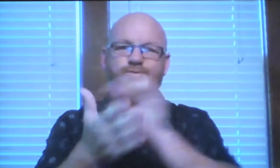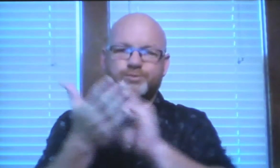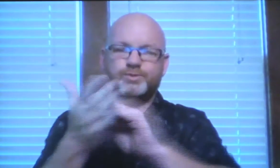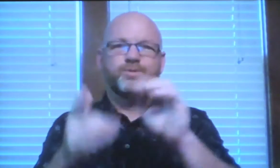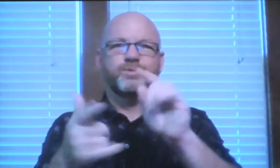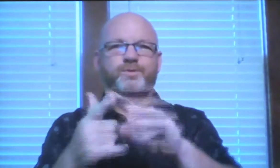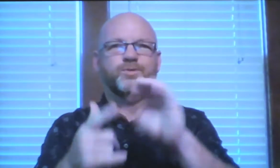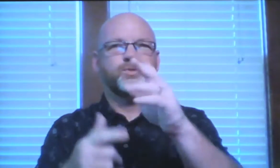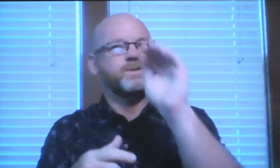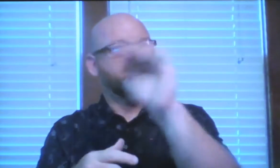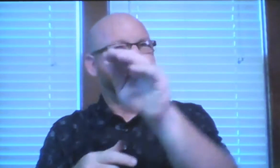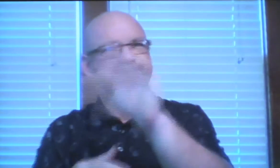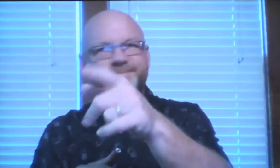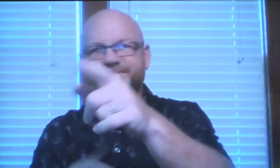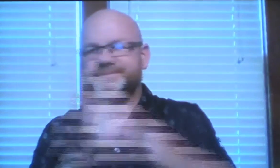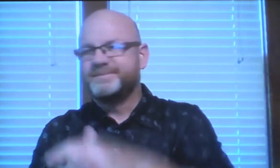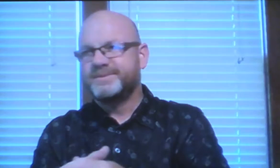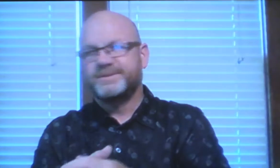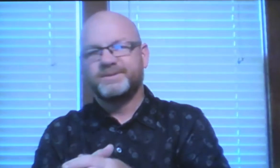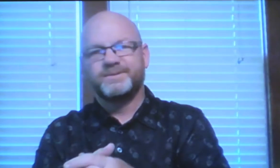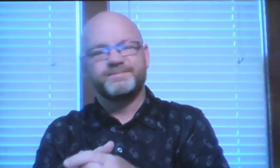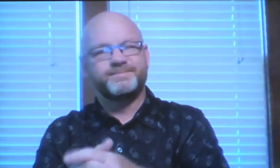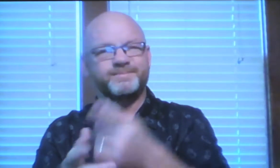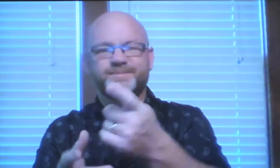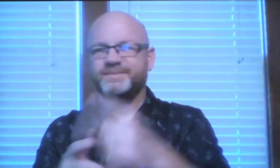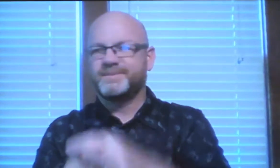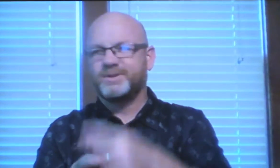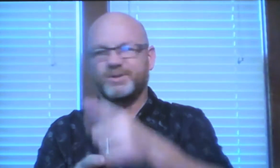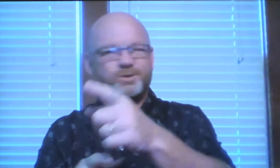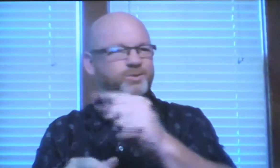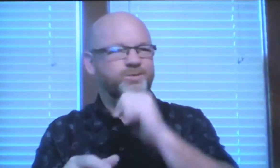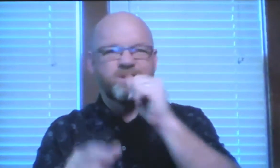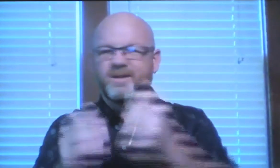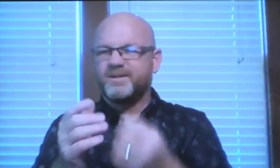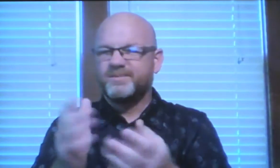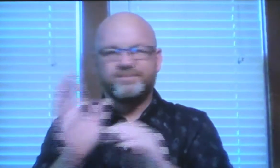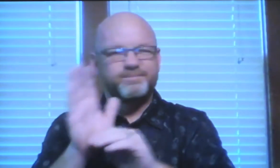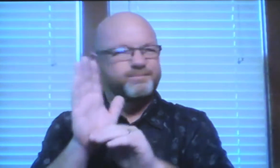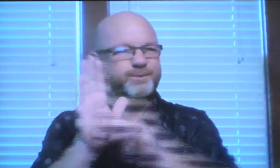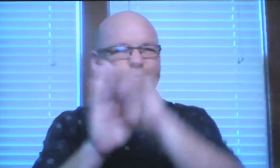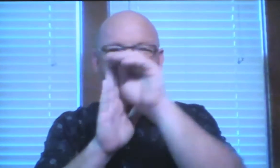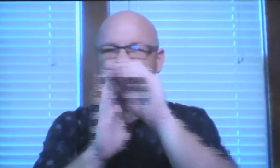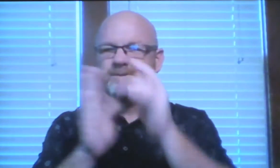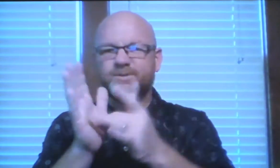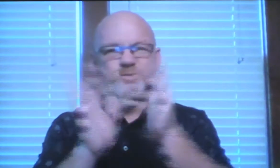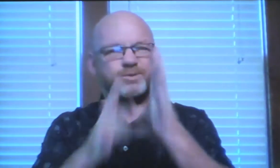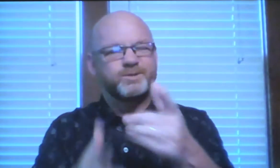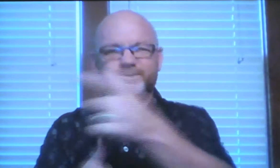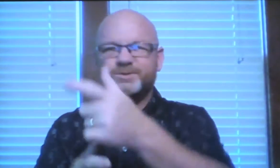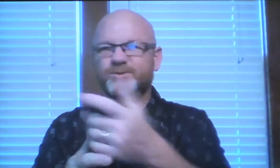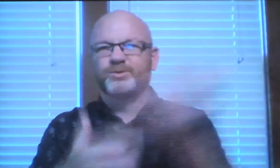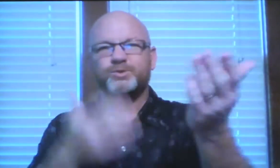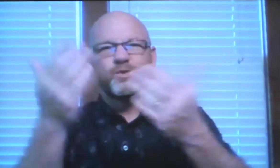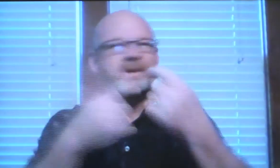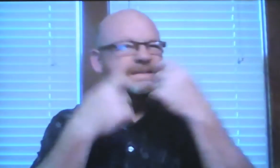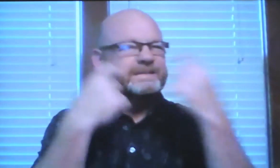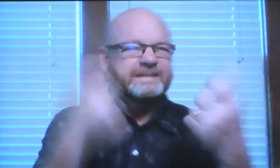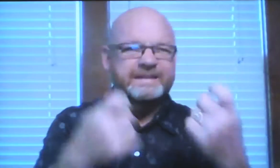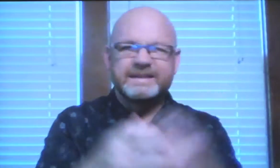And Paul wrote to remind them, you're not mature in Christ.